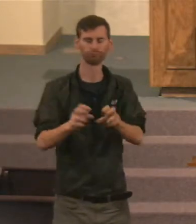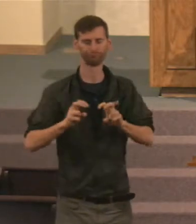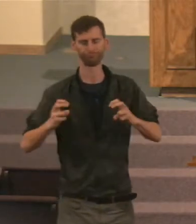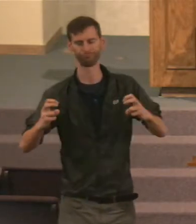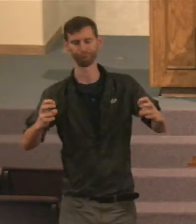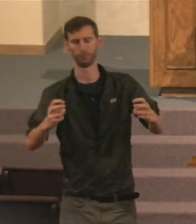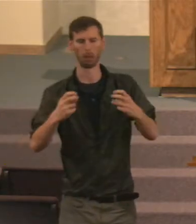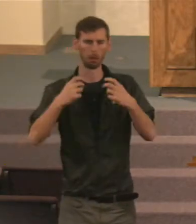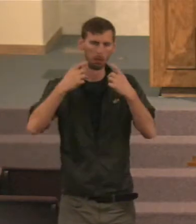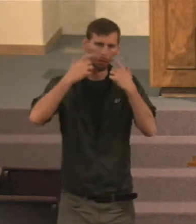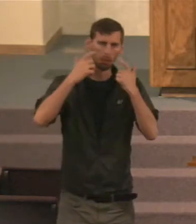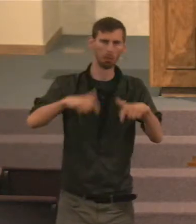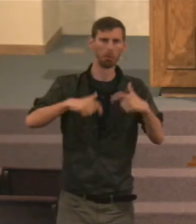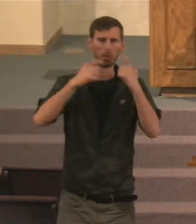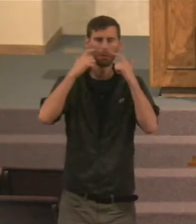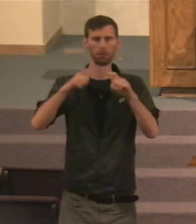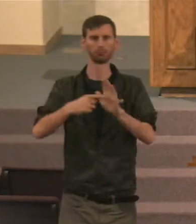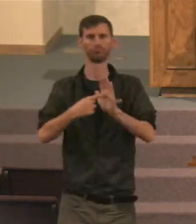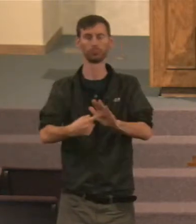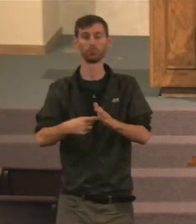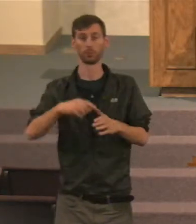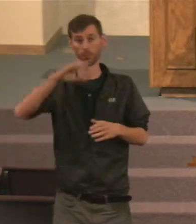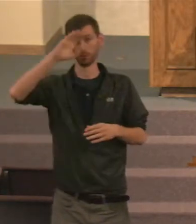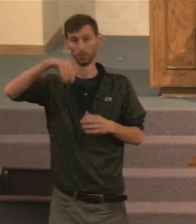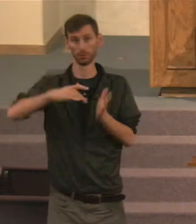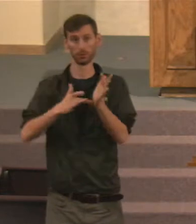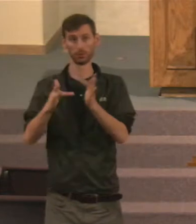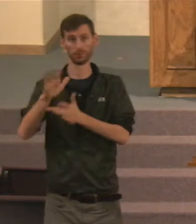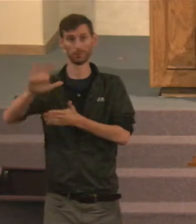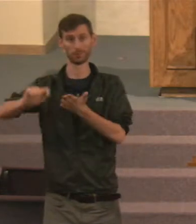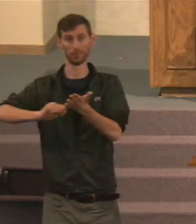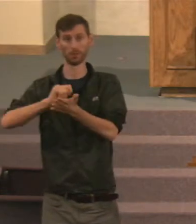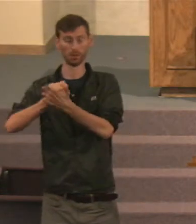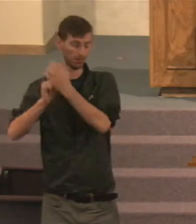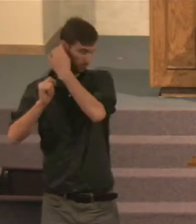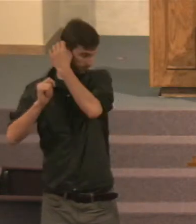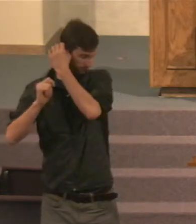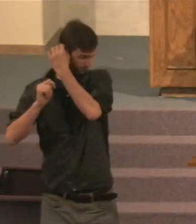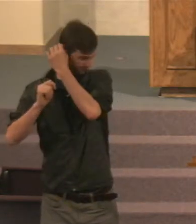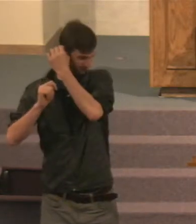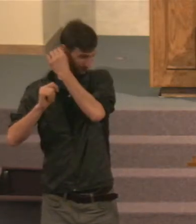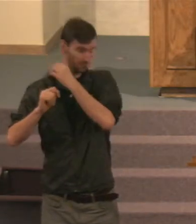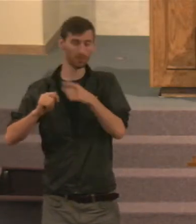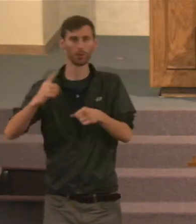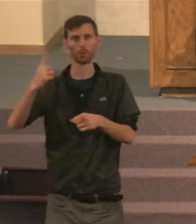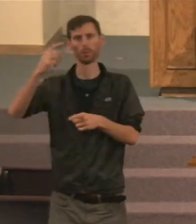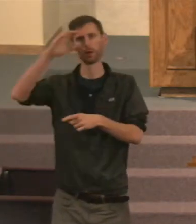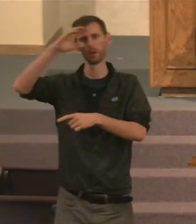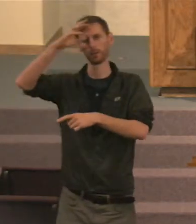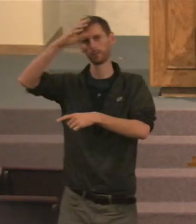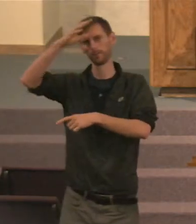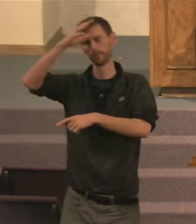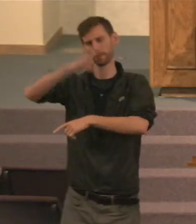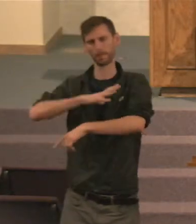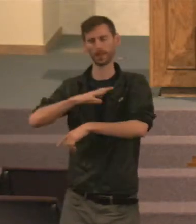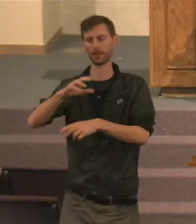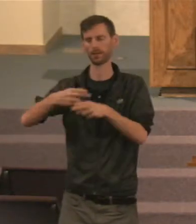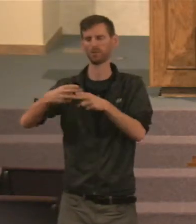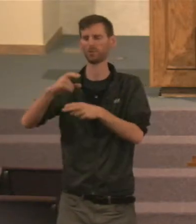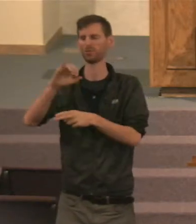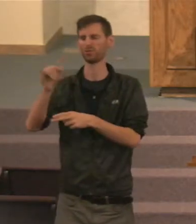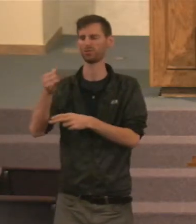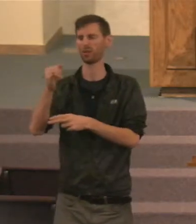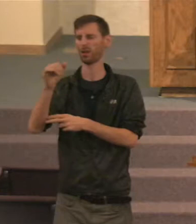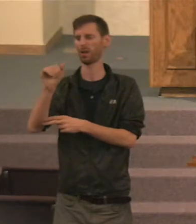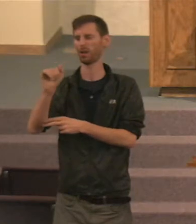day, you know, when Jesus was called to the home of Jairus, whose daughter had passed away. And when Jesus got